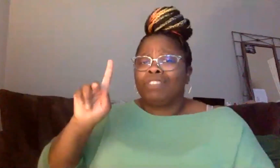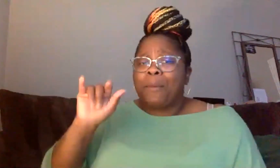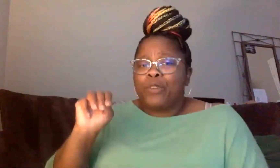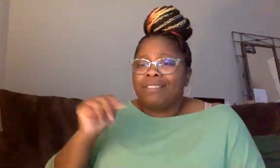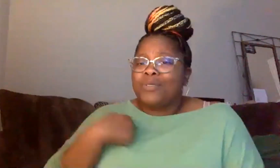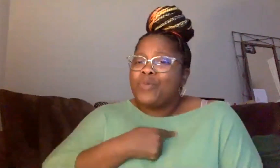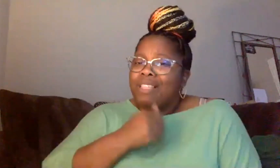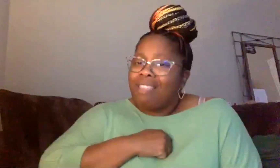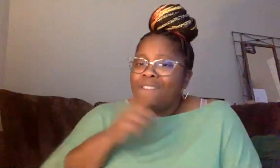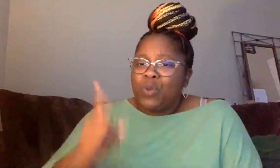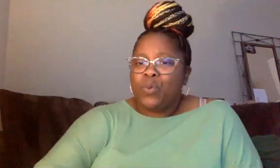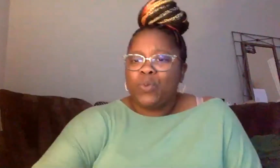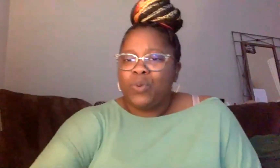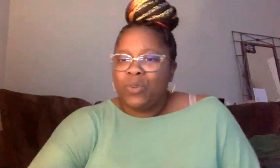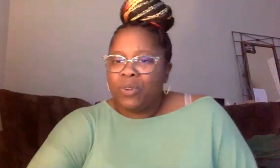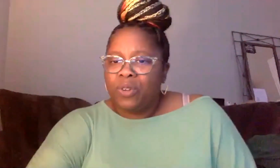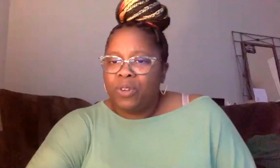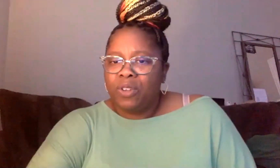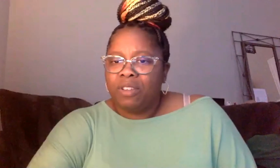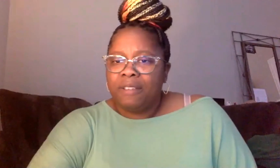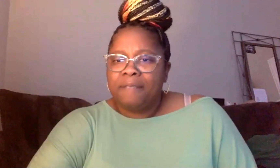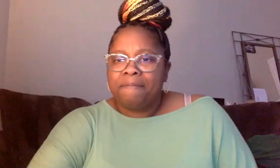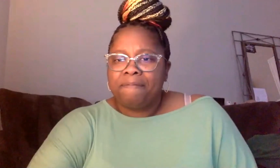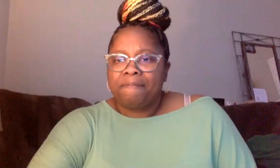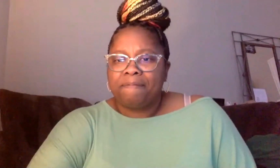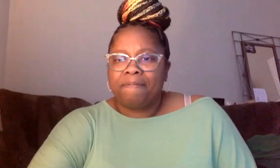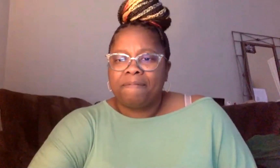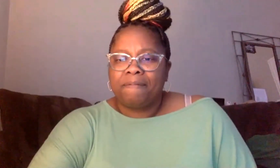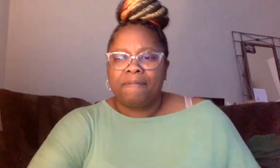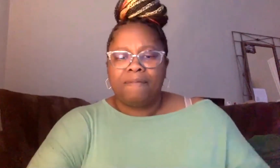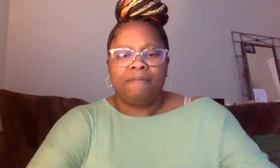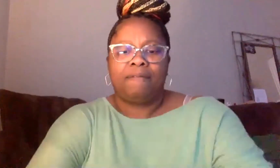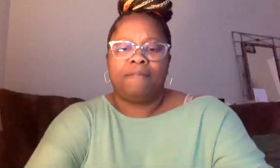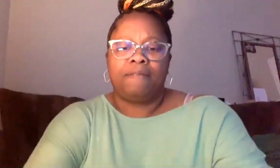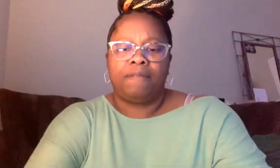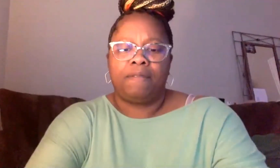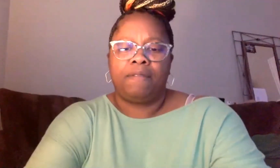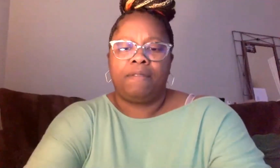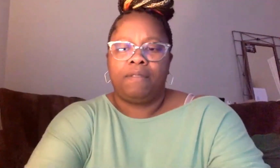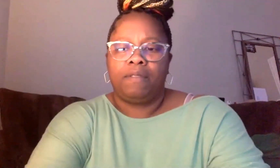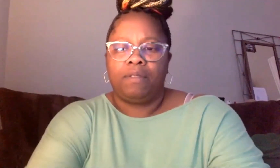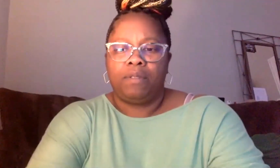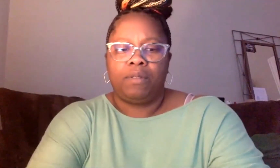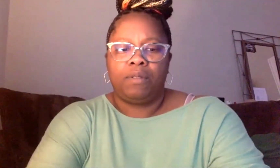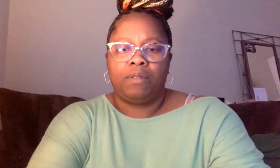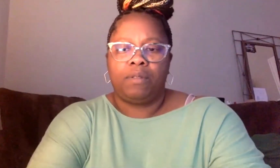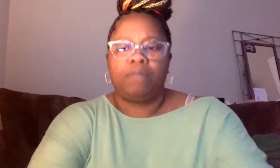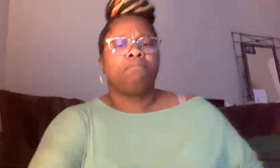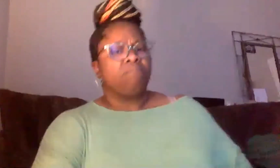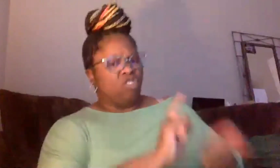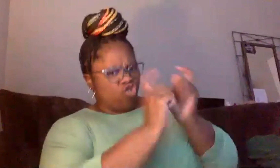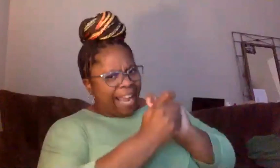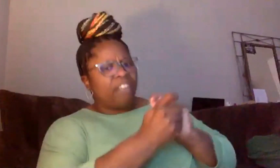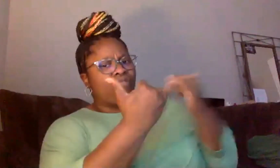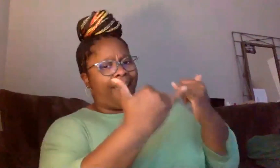We love you. We love you guys too. We love that you're fighting the good fight. Let's make this change. And let us know what we can do.